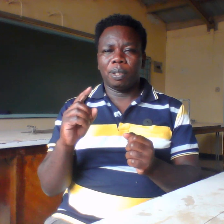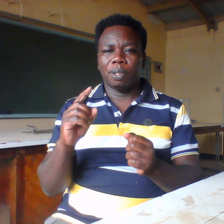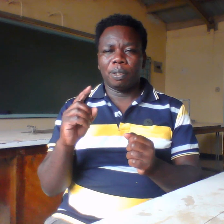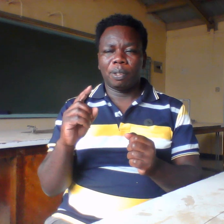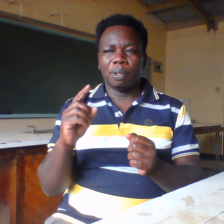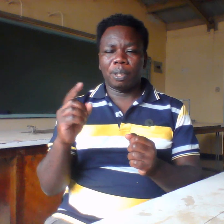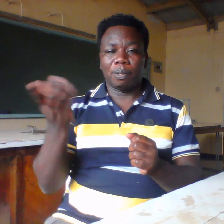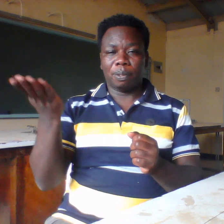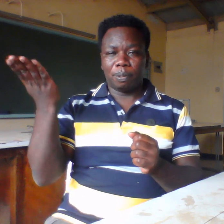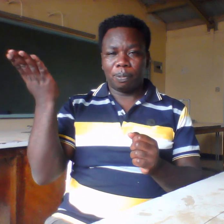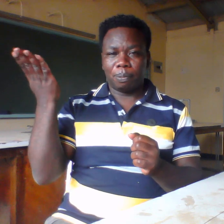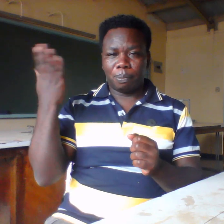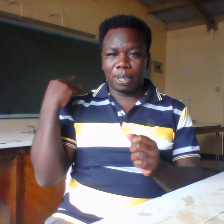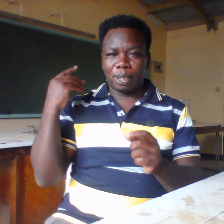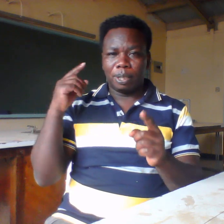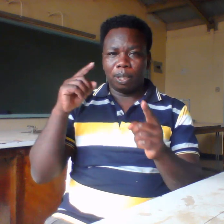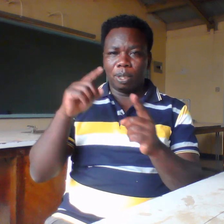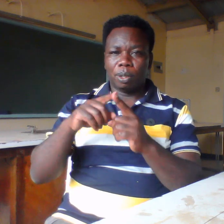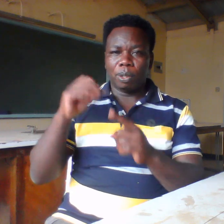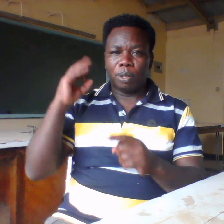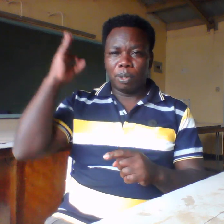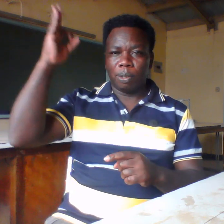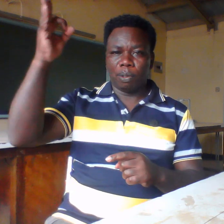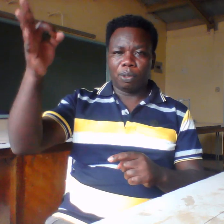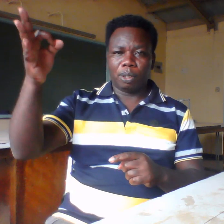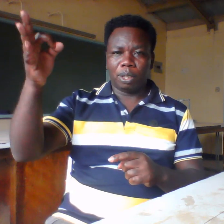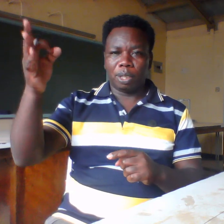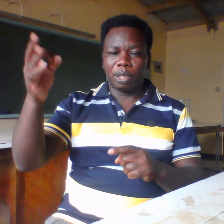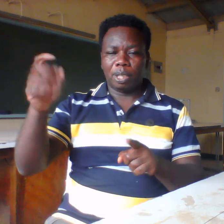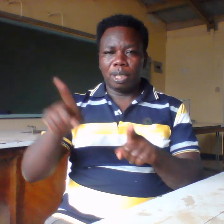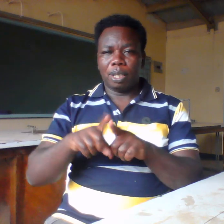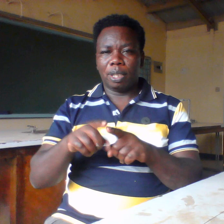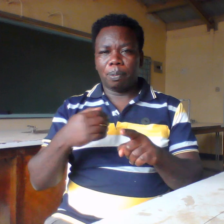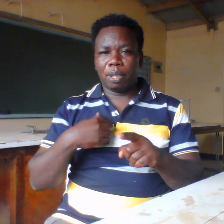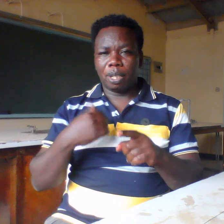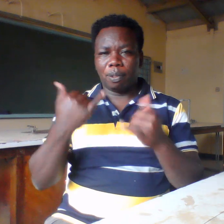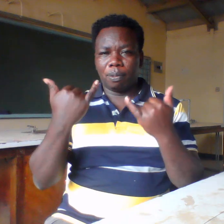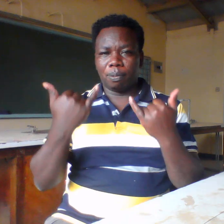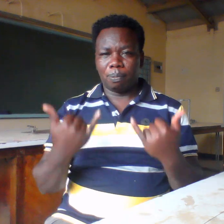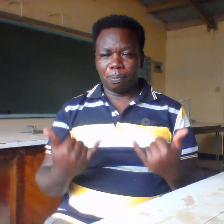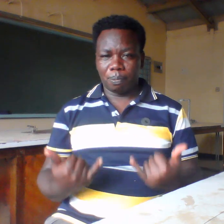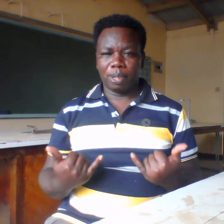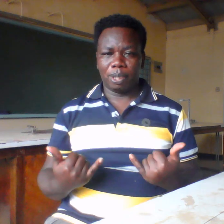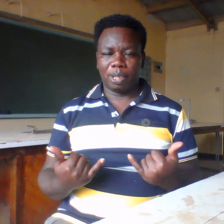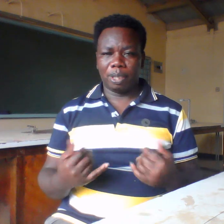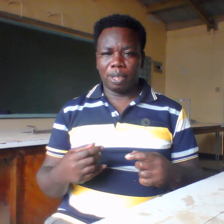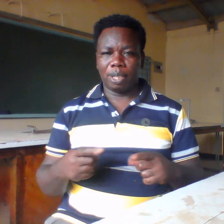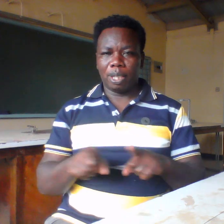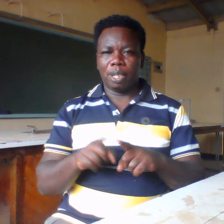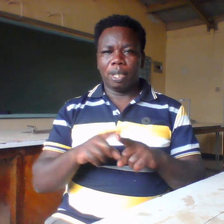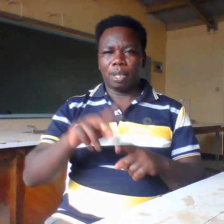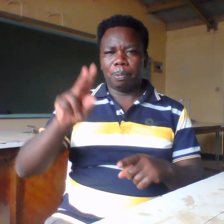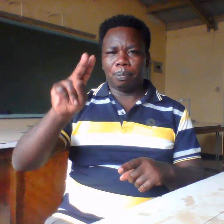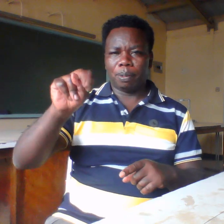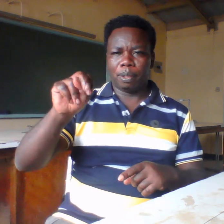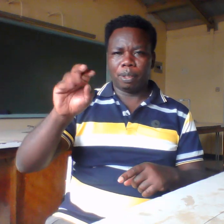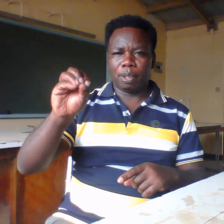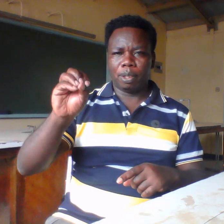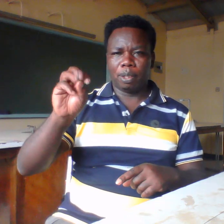and we have the pleasure which you can also call now ok so i believe that we